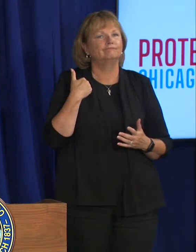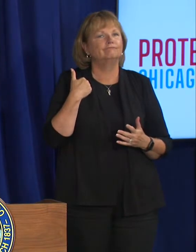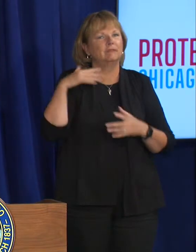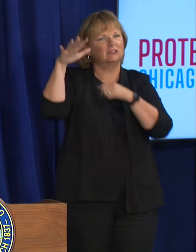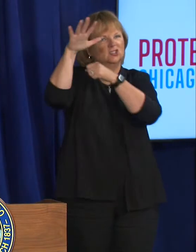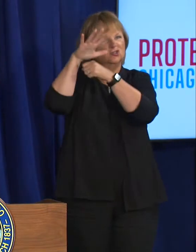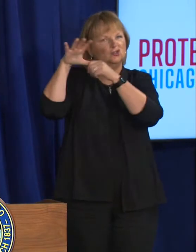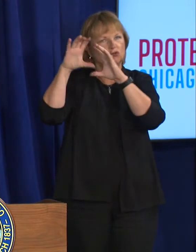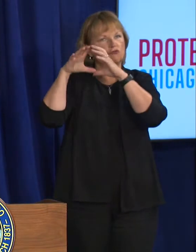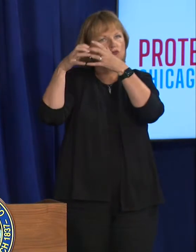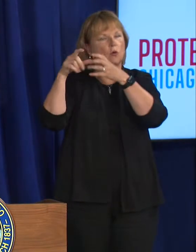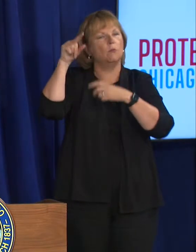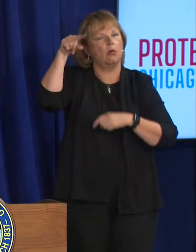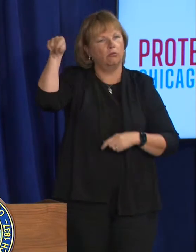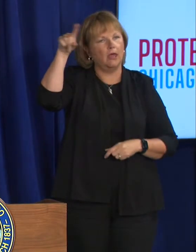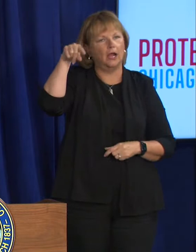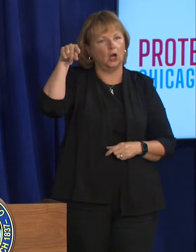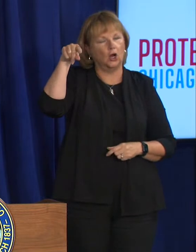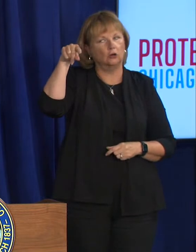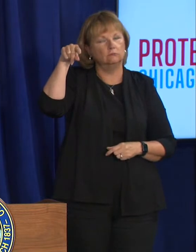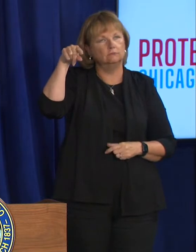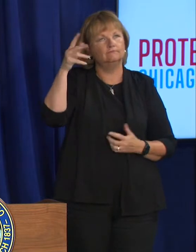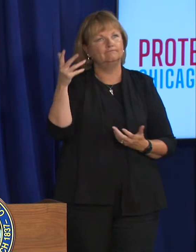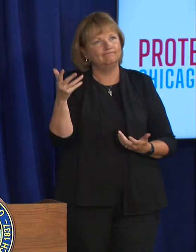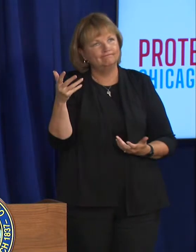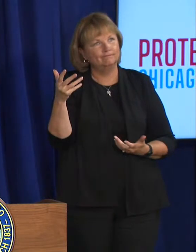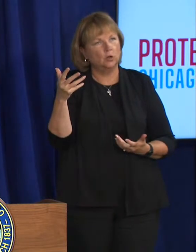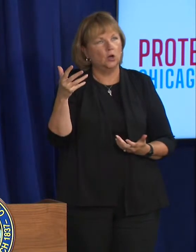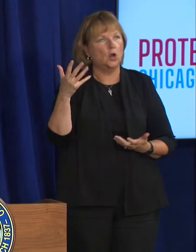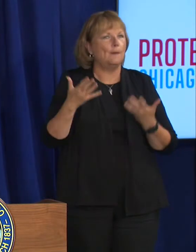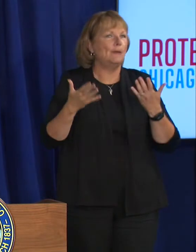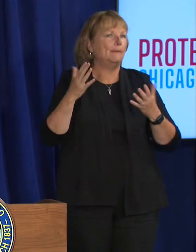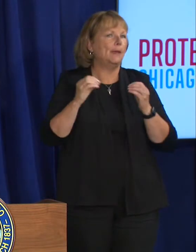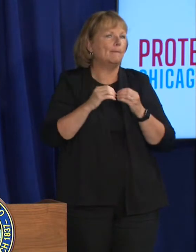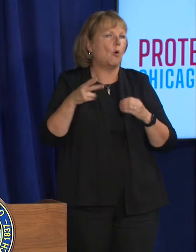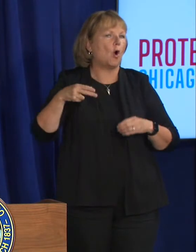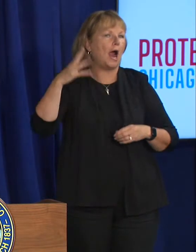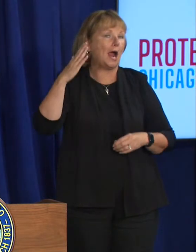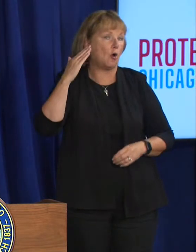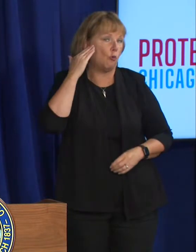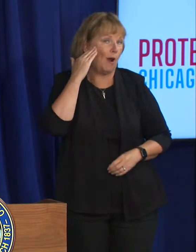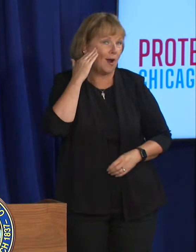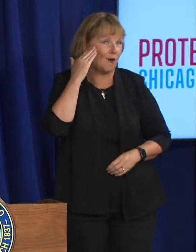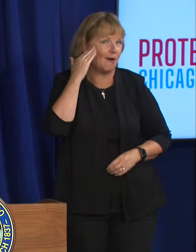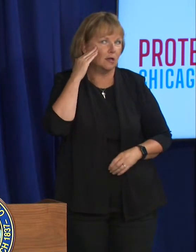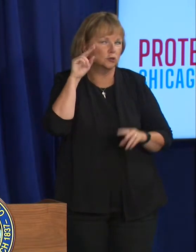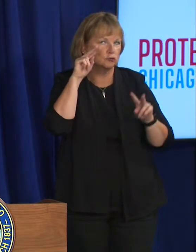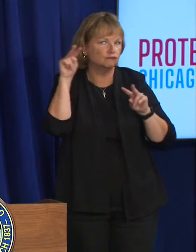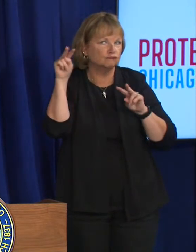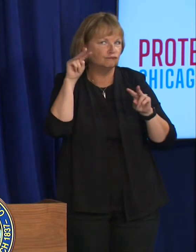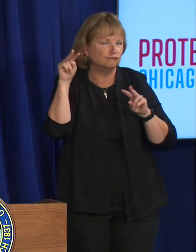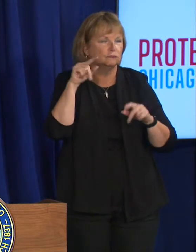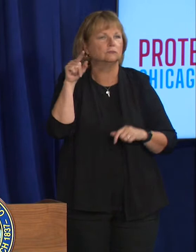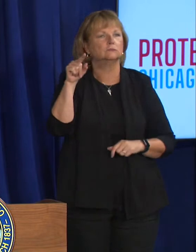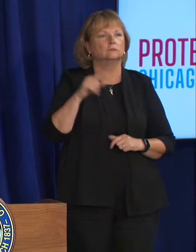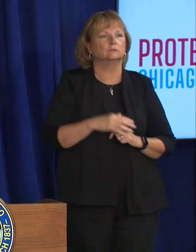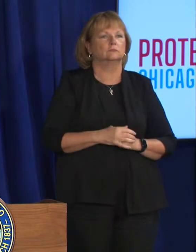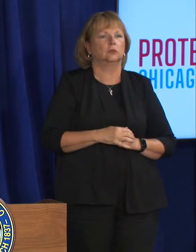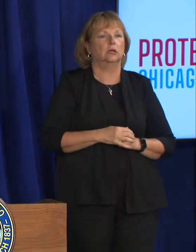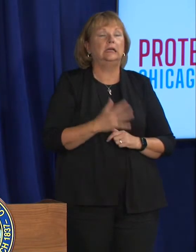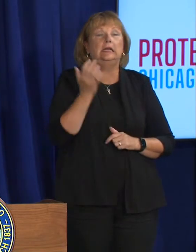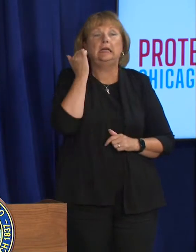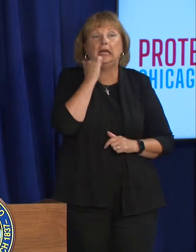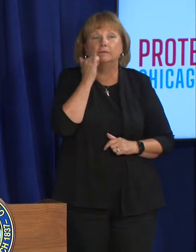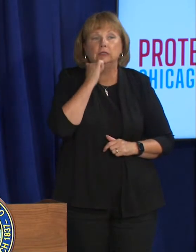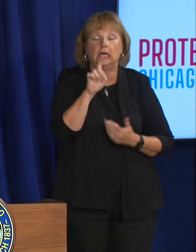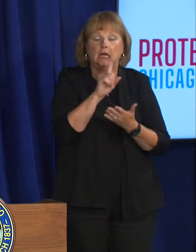folks who are um perhaps higher awareness and really every day